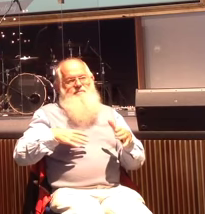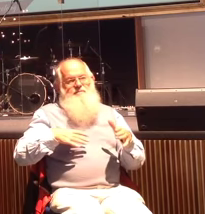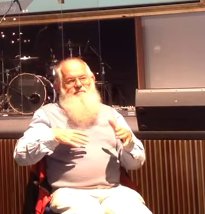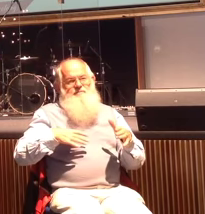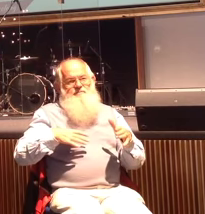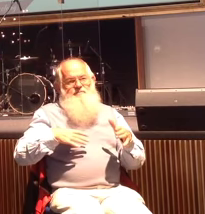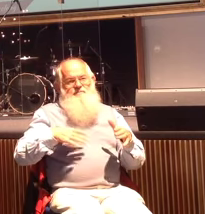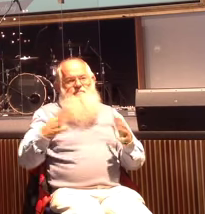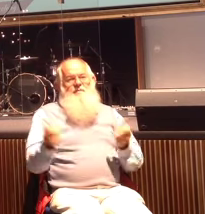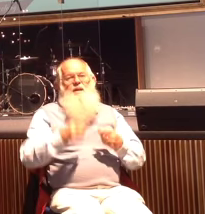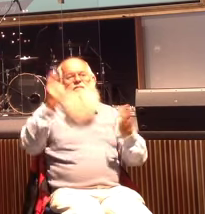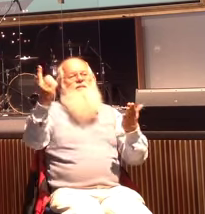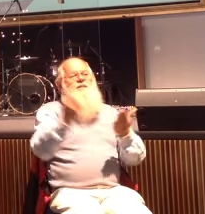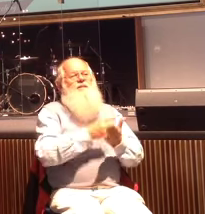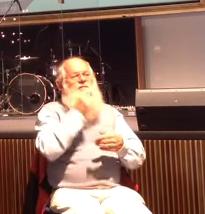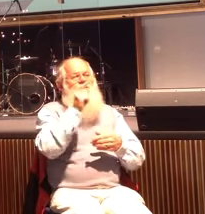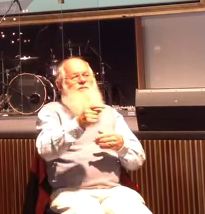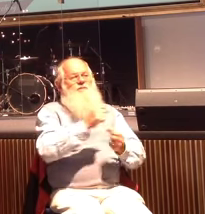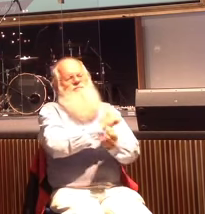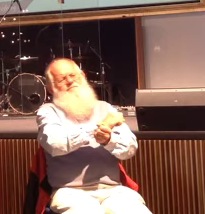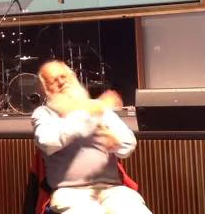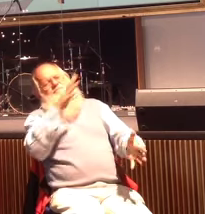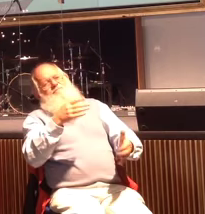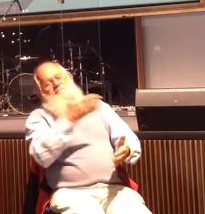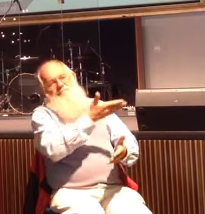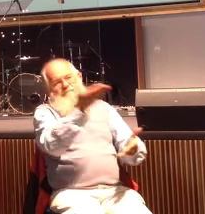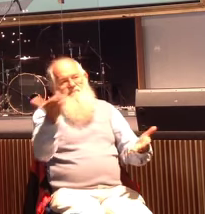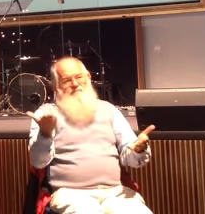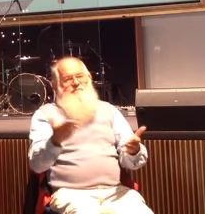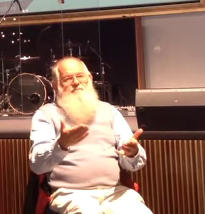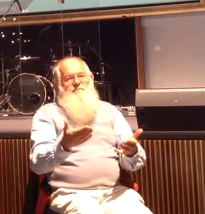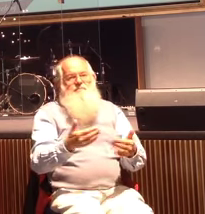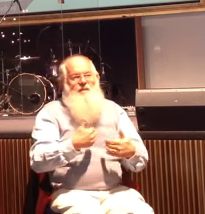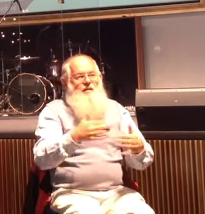has delivered you has set you free now go and tell your region